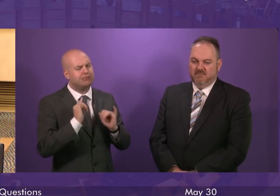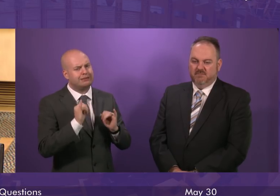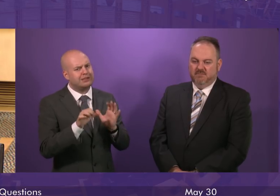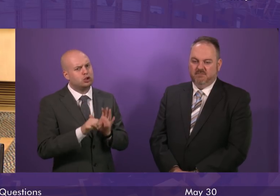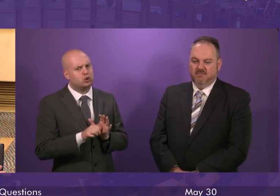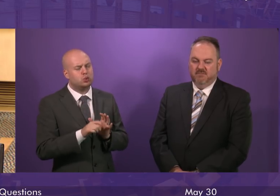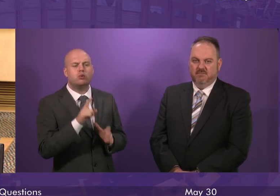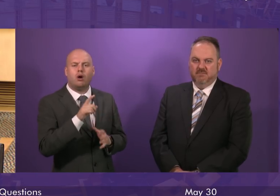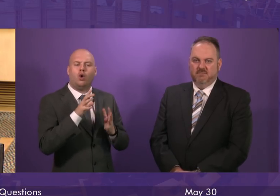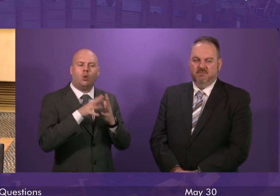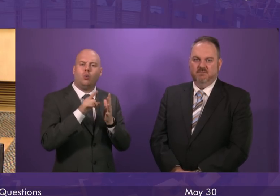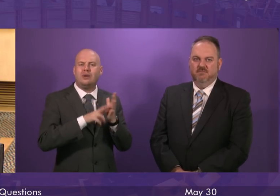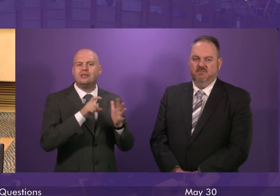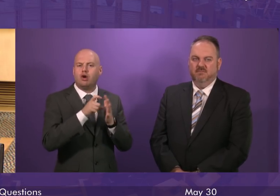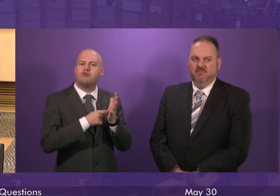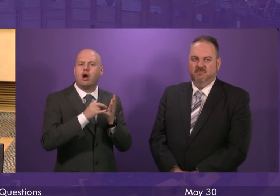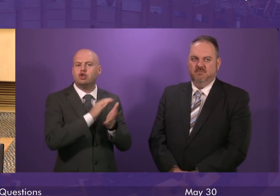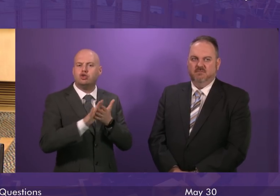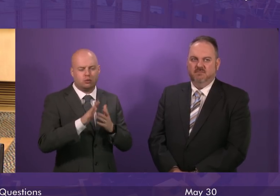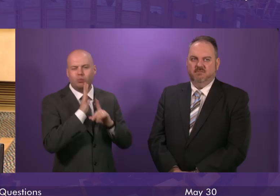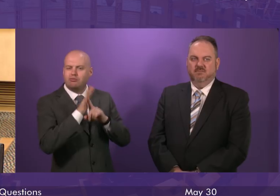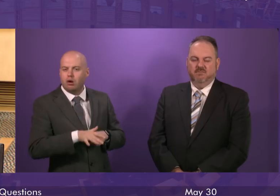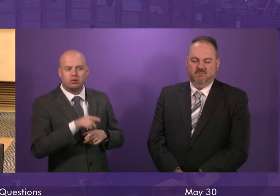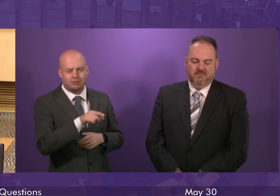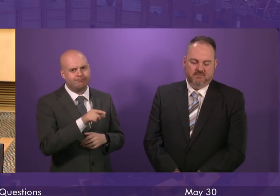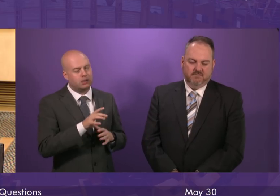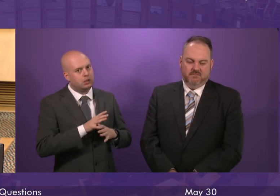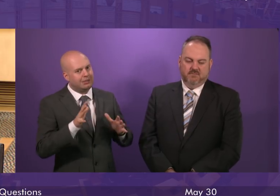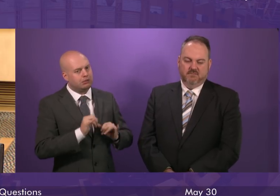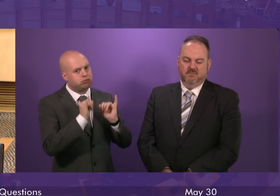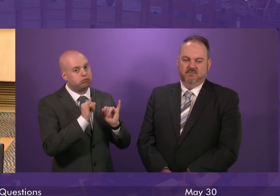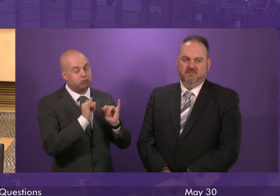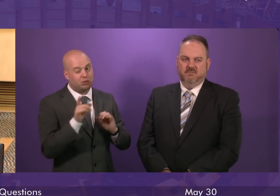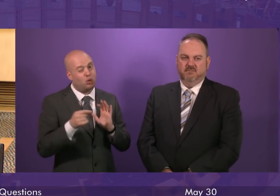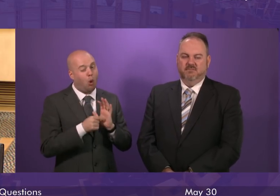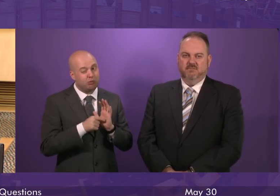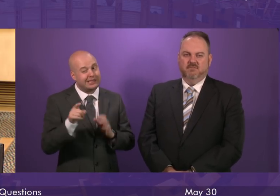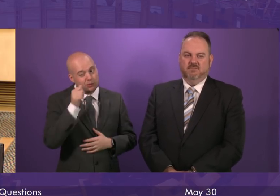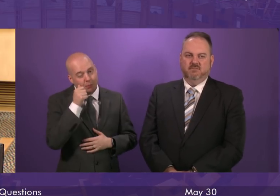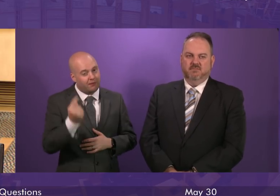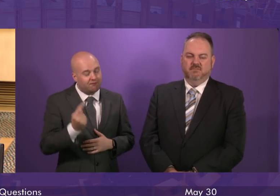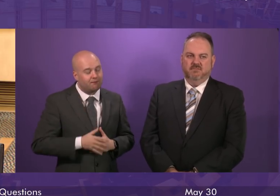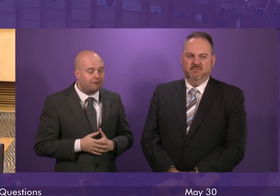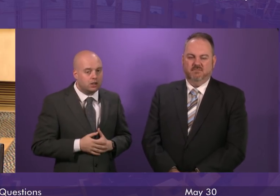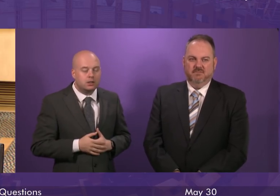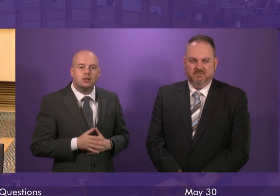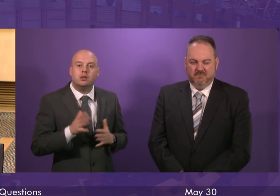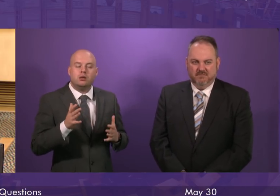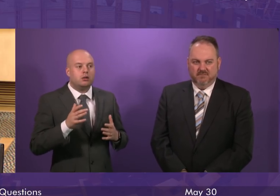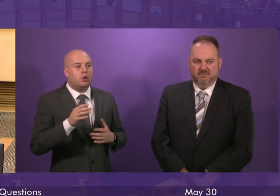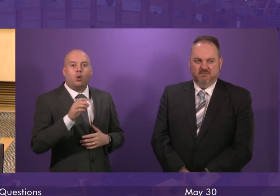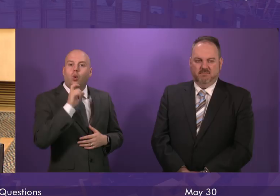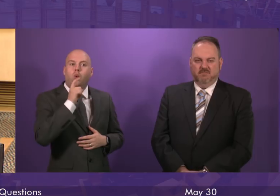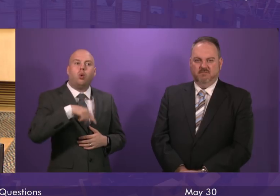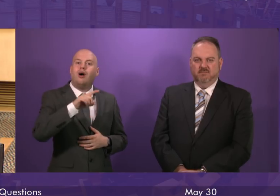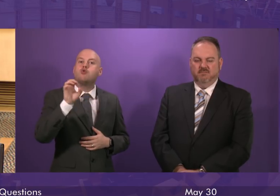a scandal I think even the Tories would concede that and what European nationals are now being put through of having to apply for the right to